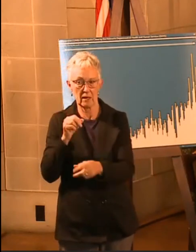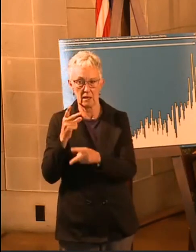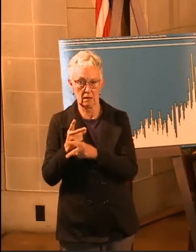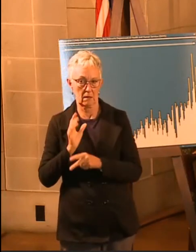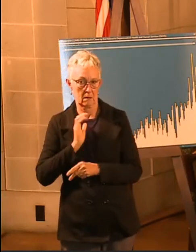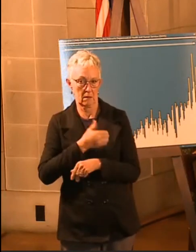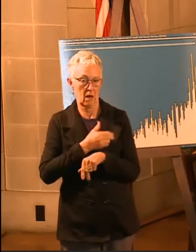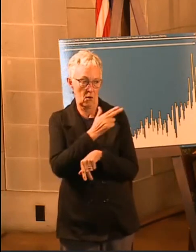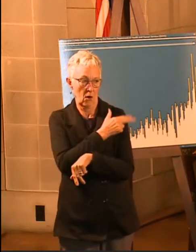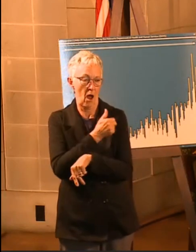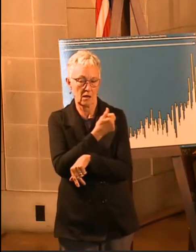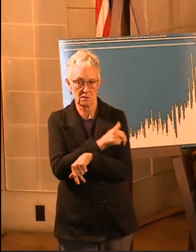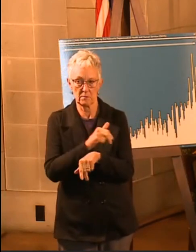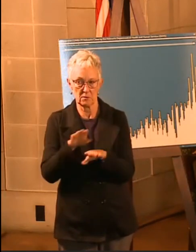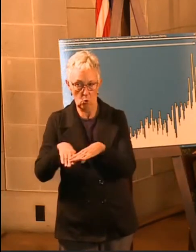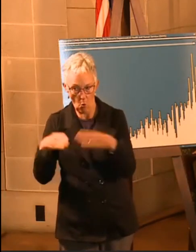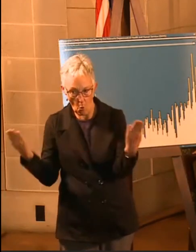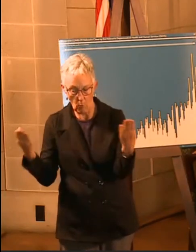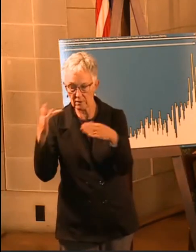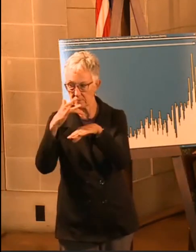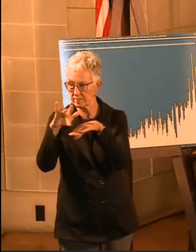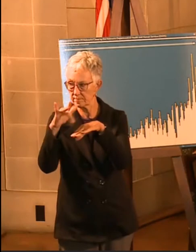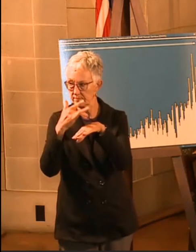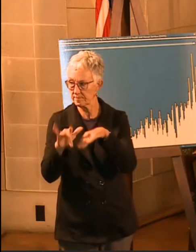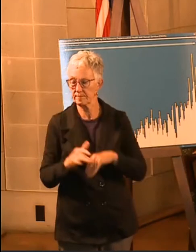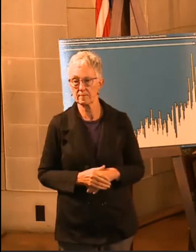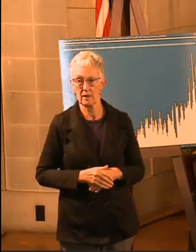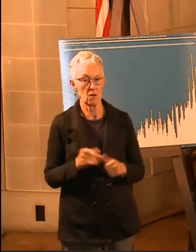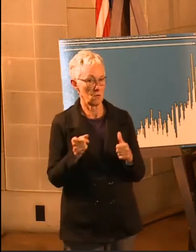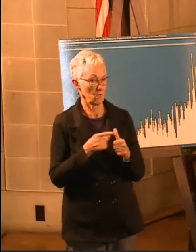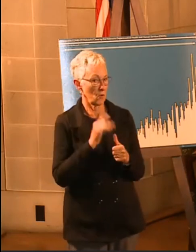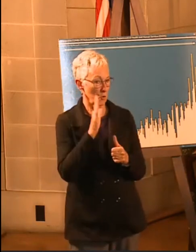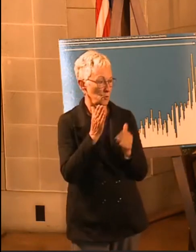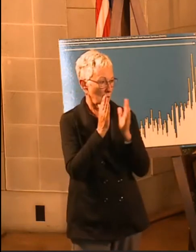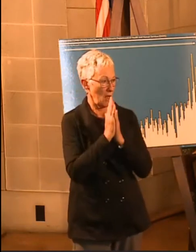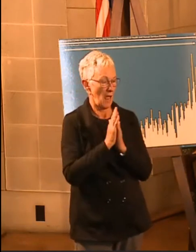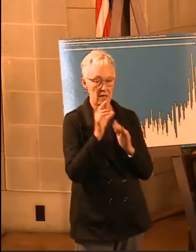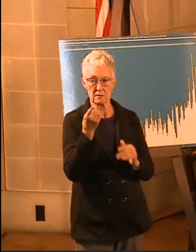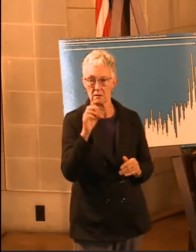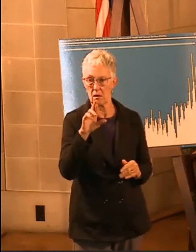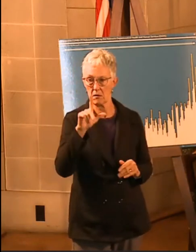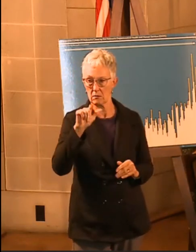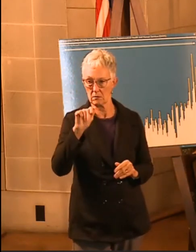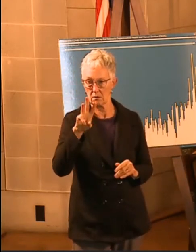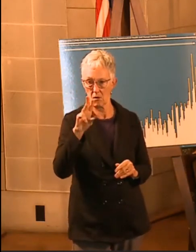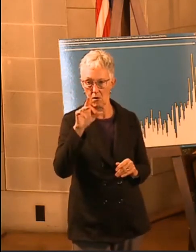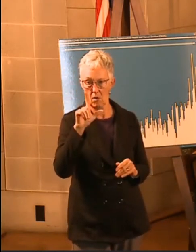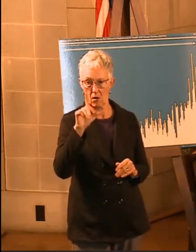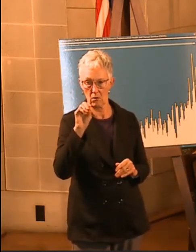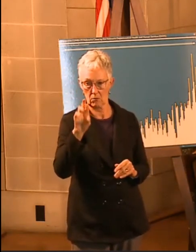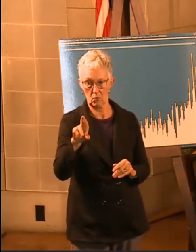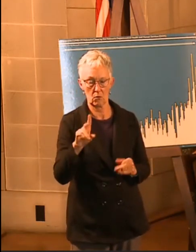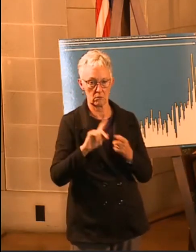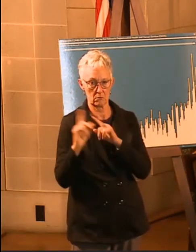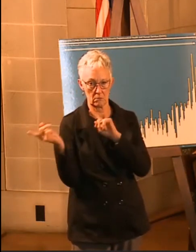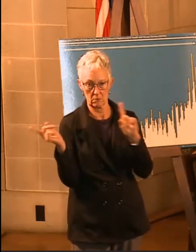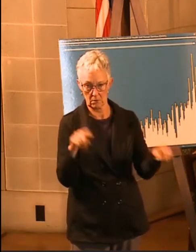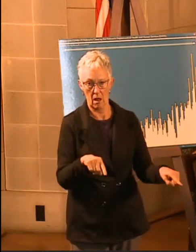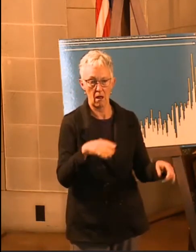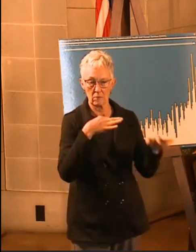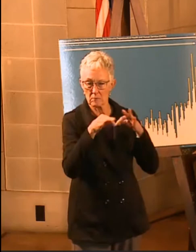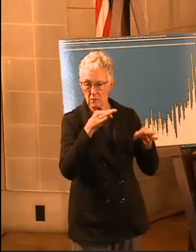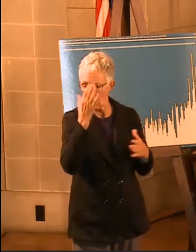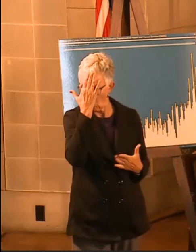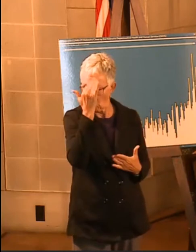again, I'm going to, in a moment here, call up Dr. James Lawler to talk a little bit about some of the data and some of the importance of wearing